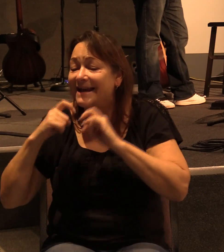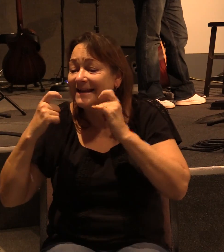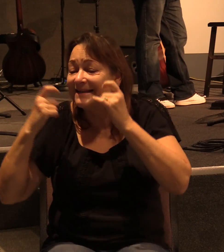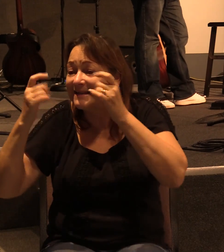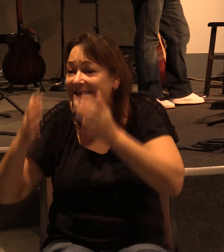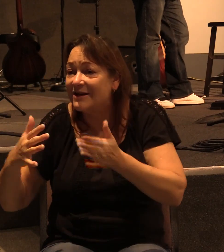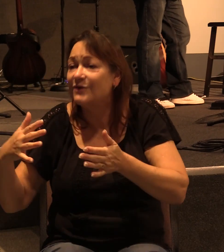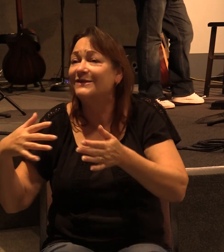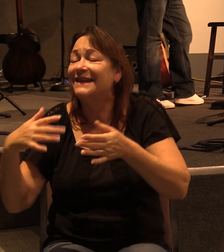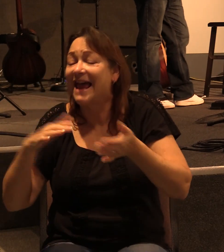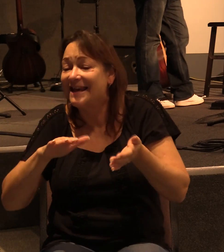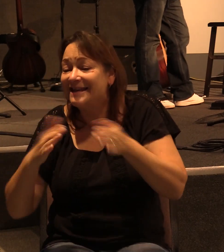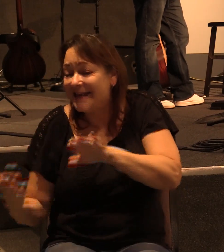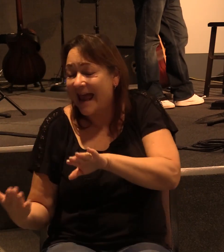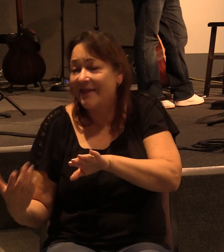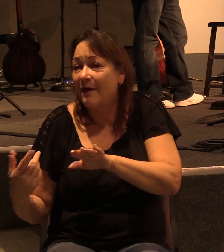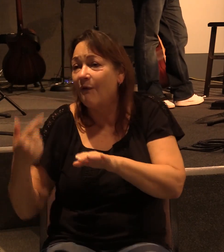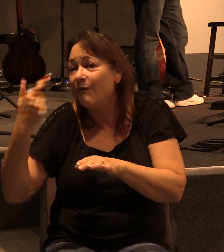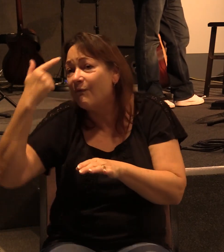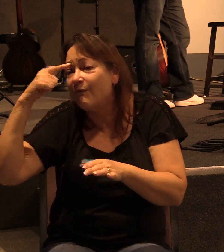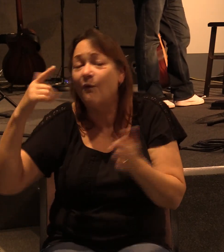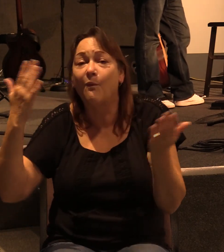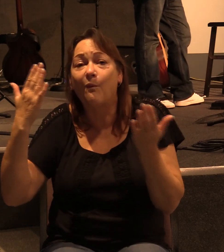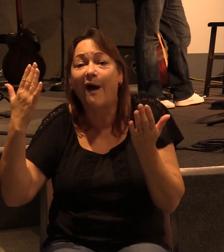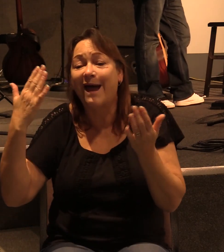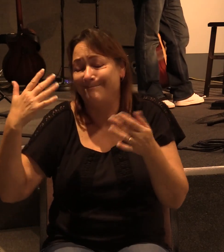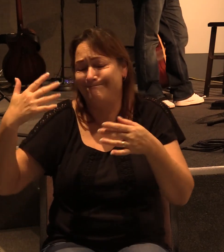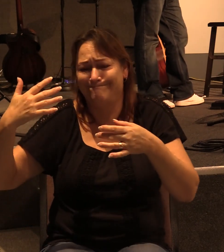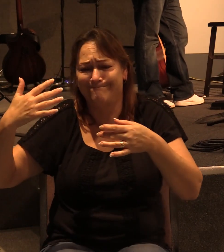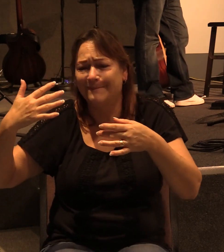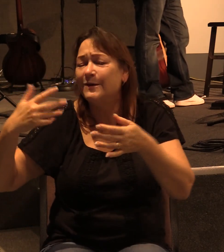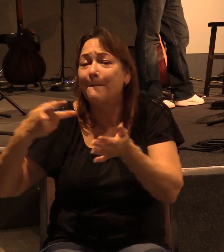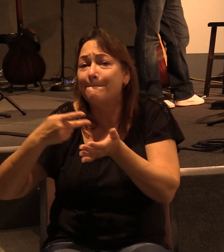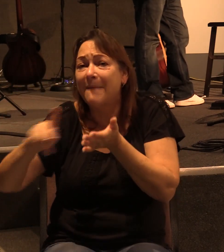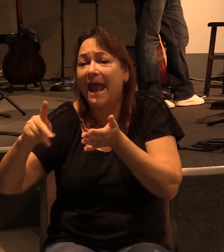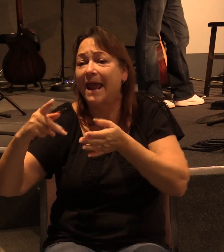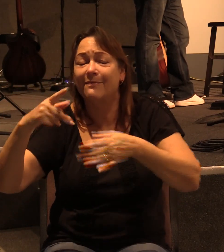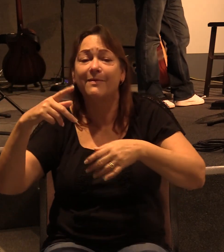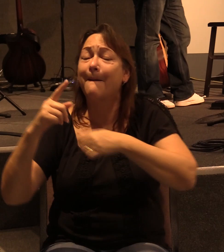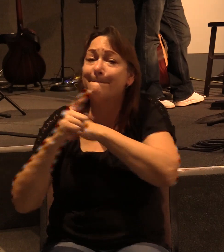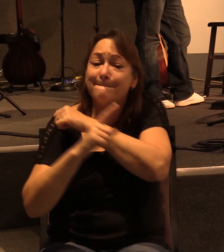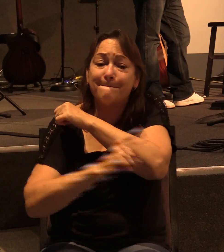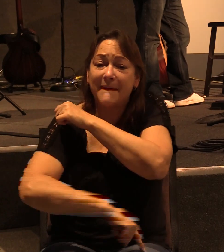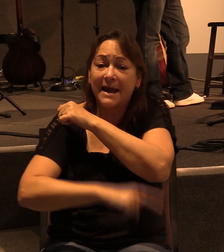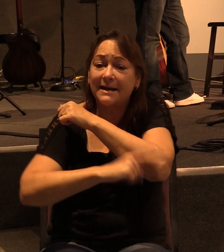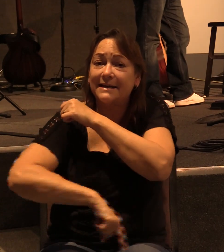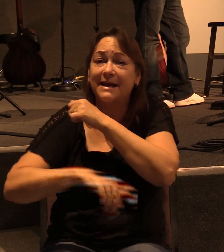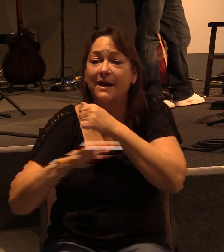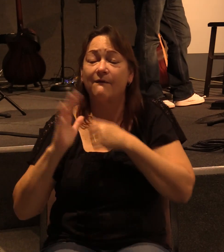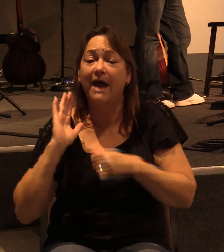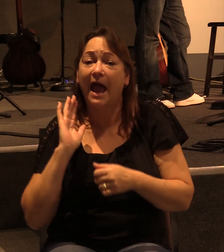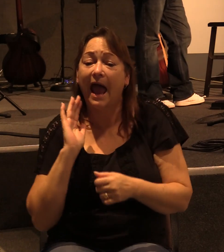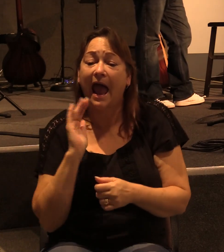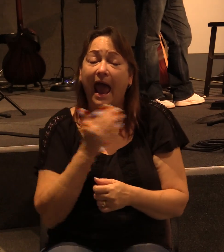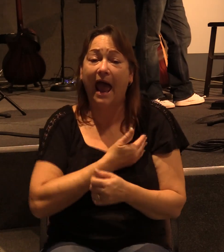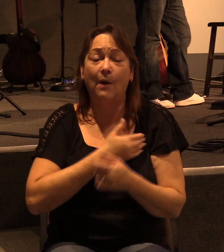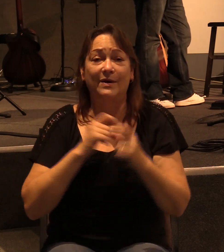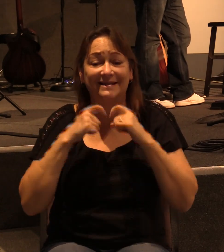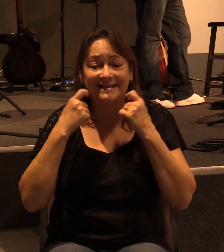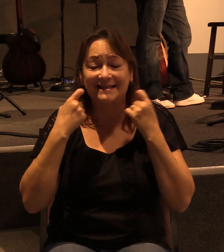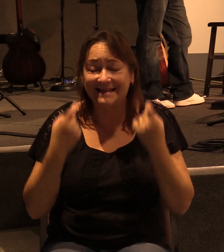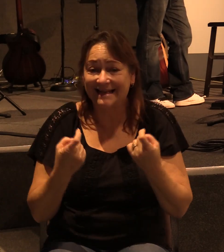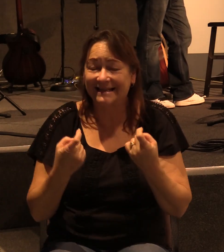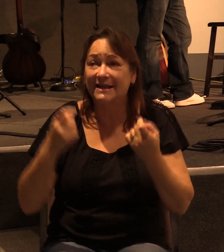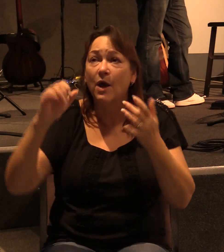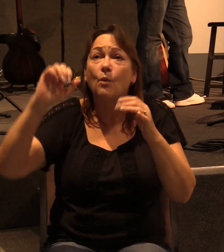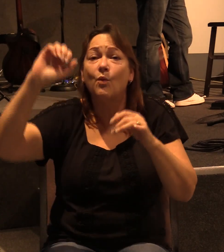pay the penalty for our sins. Jesus was God's free gift of salvation to us sinners, and we're saved by